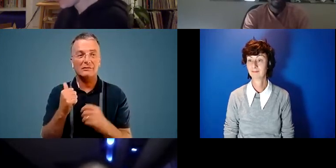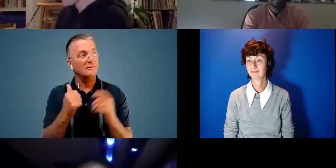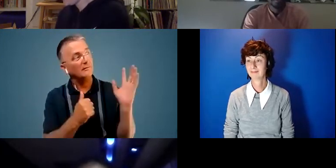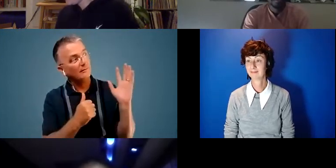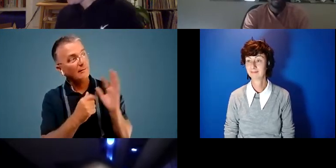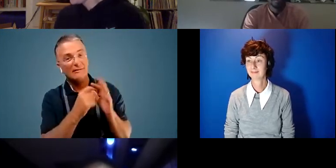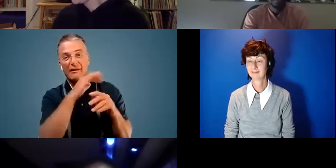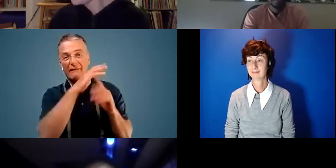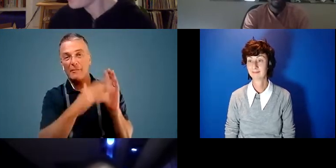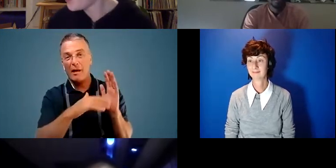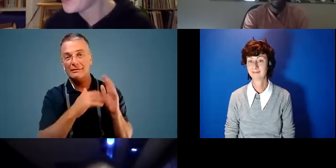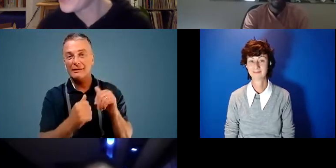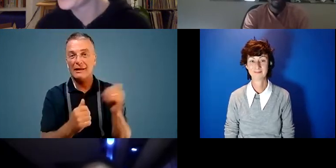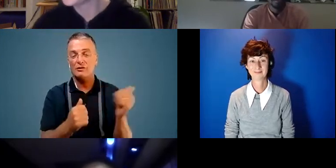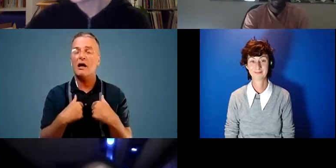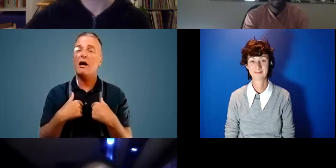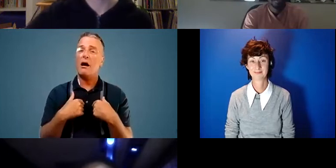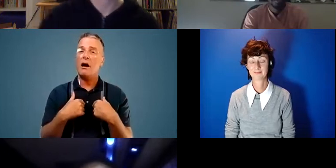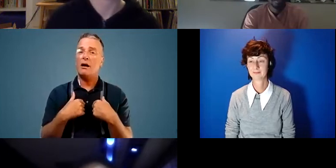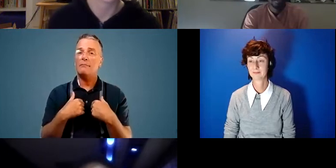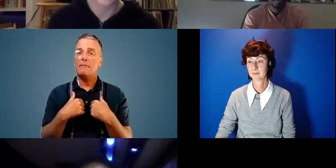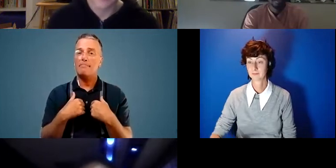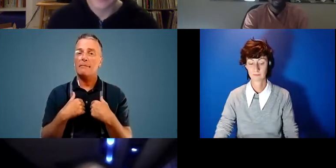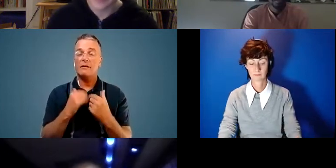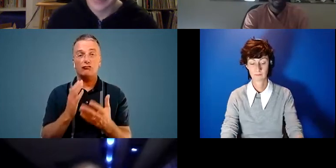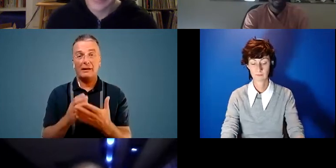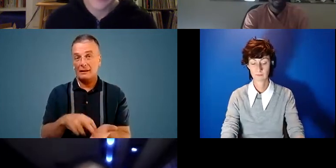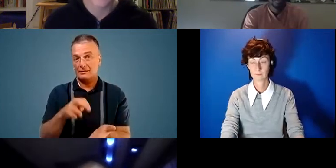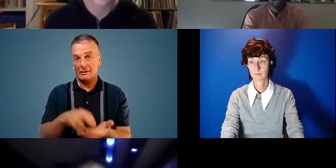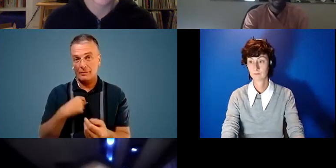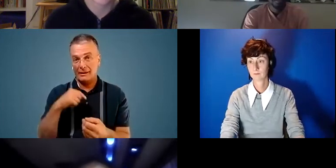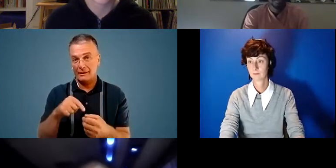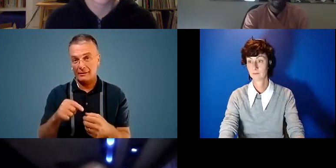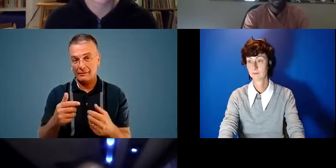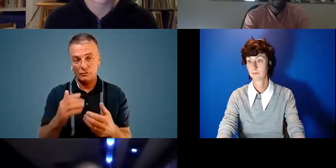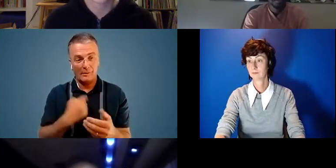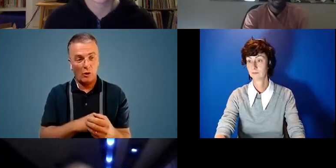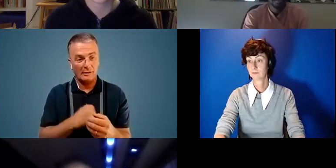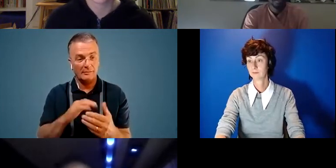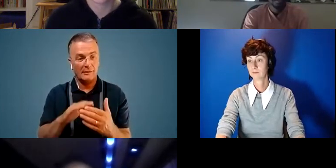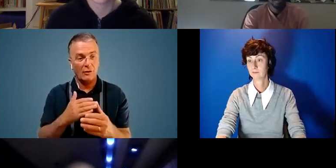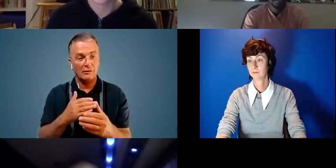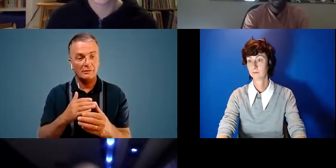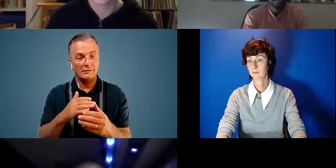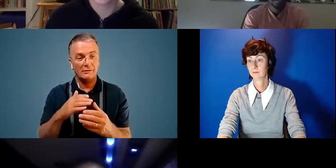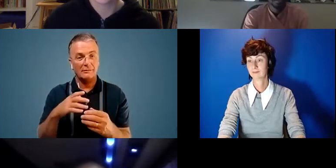me. So I am really excited to be here, to be honest, because more recently,